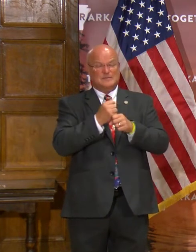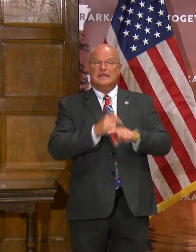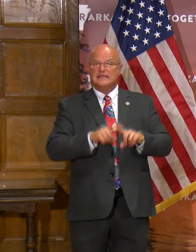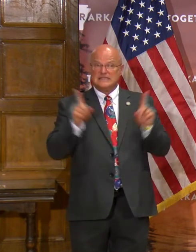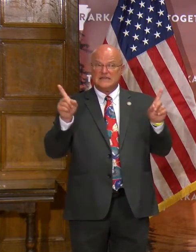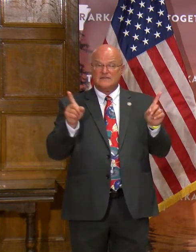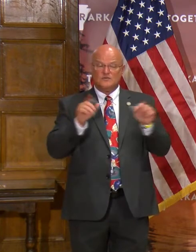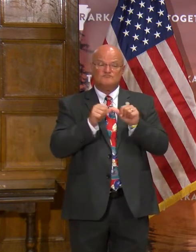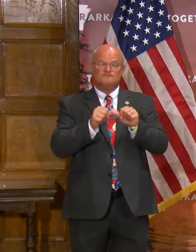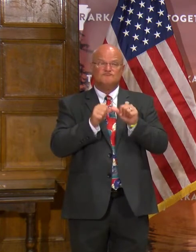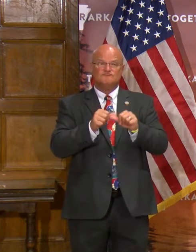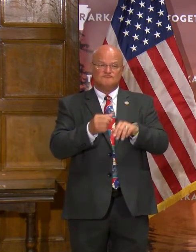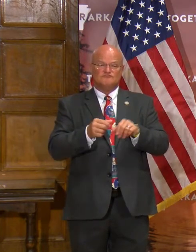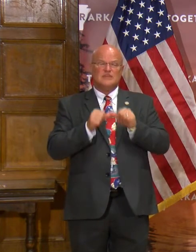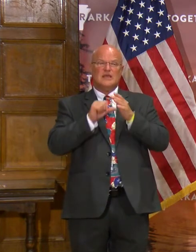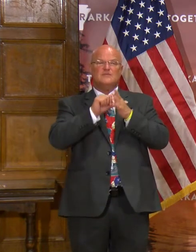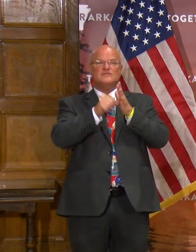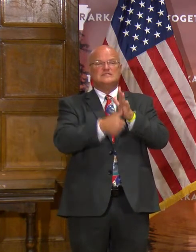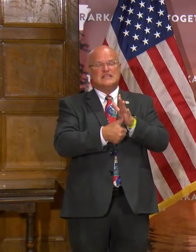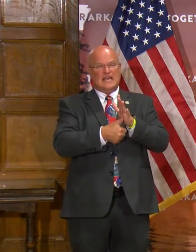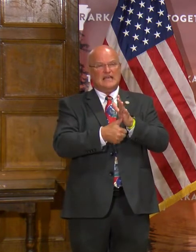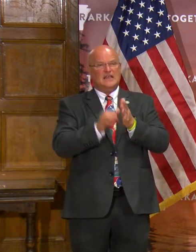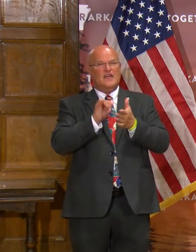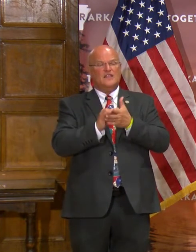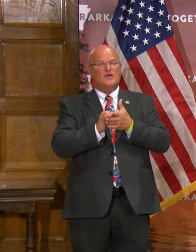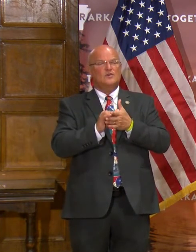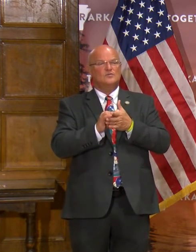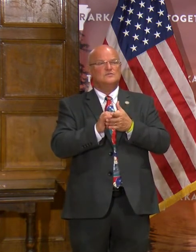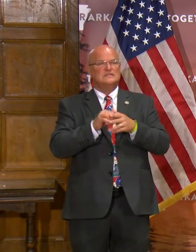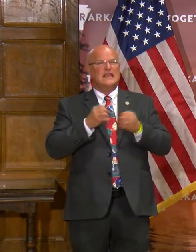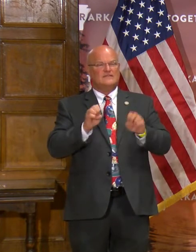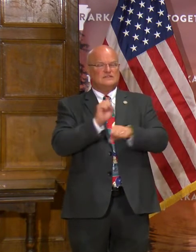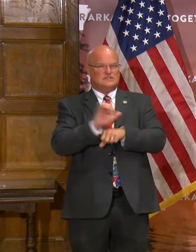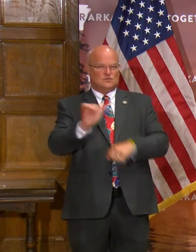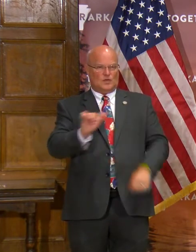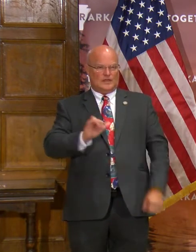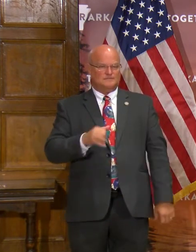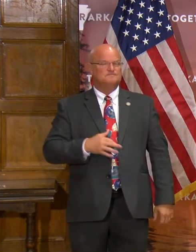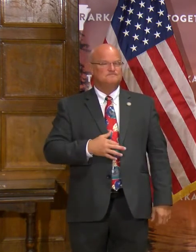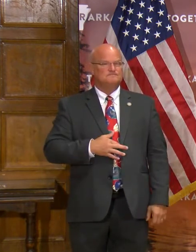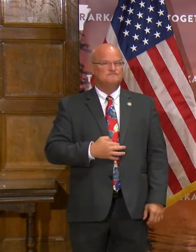difference and we'll continue to emphasize those enforcement's efforts as well.